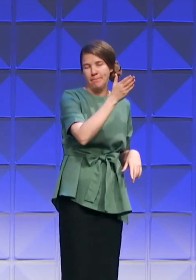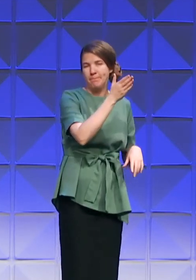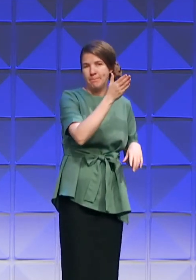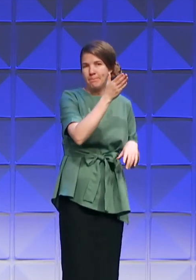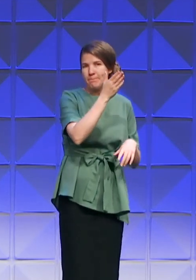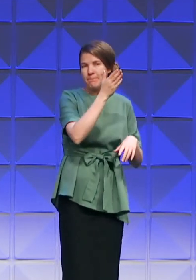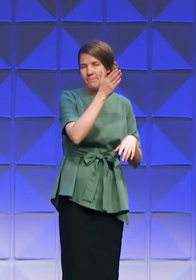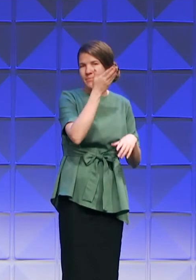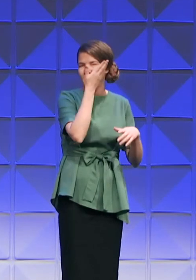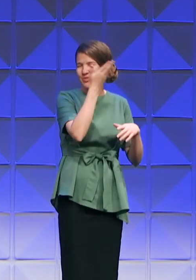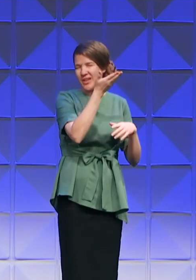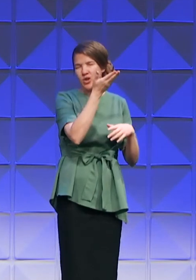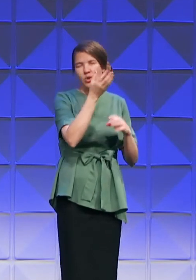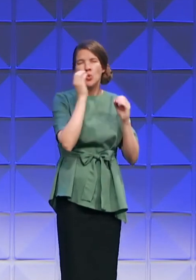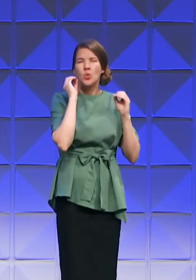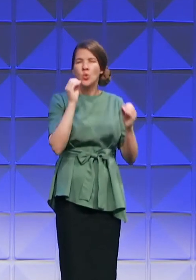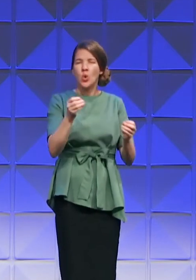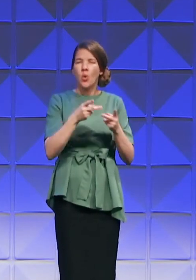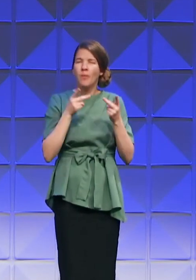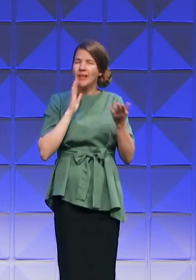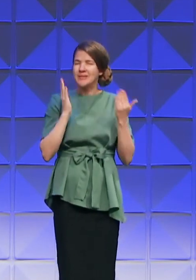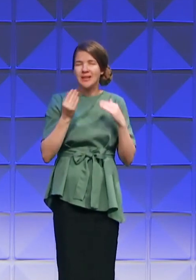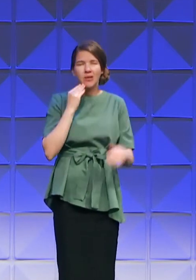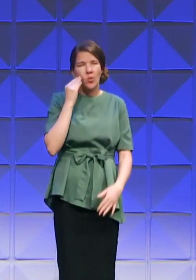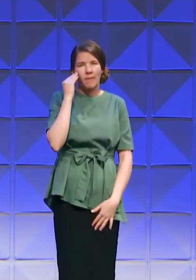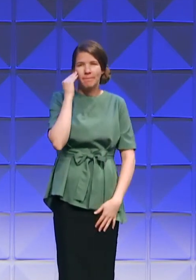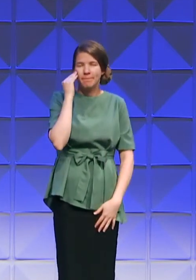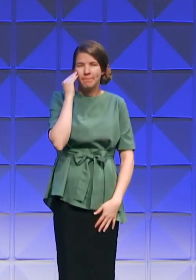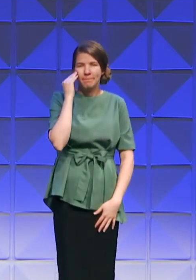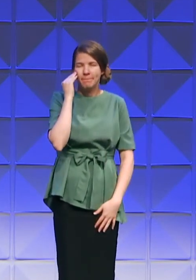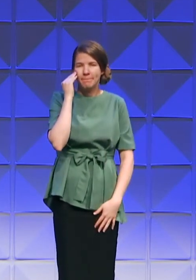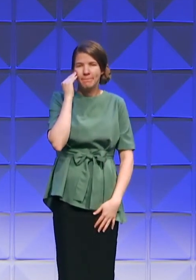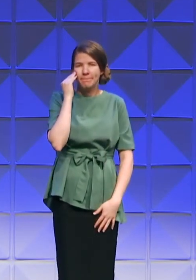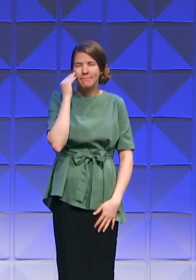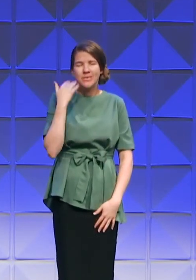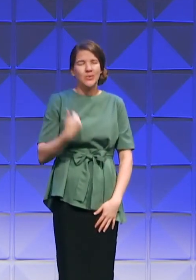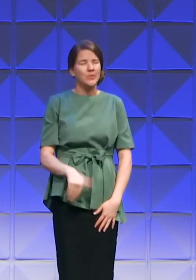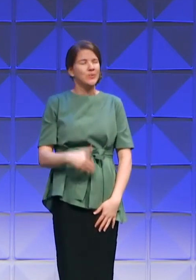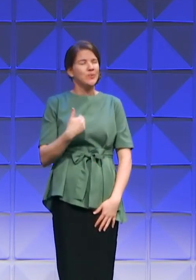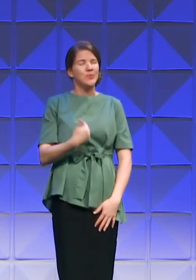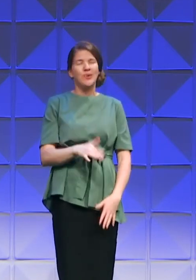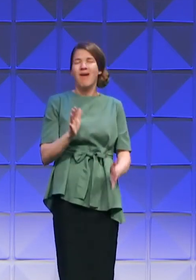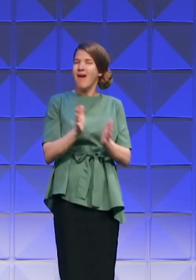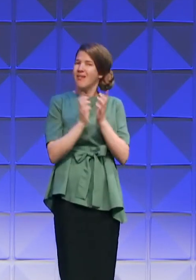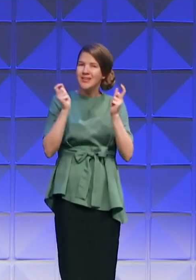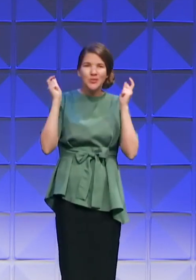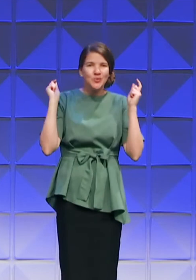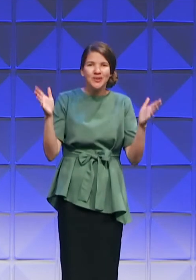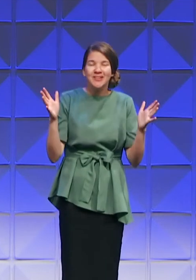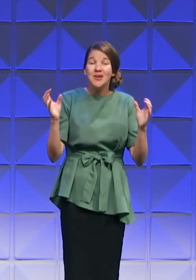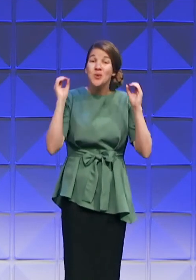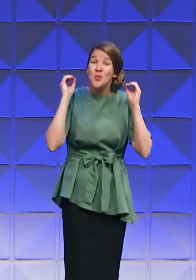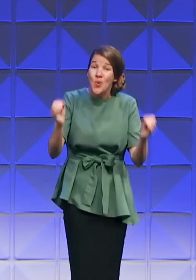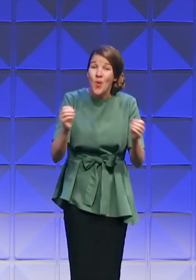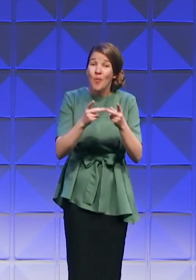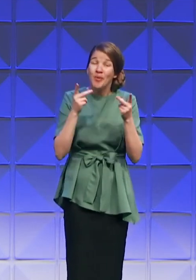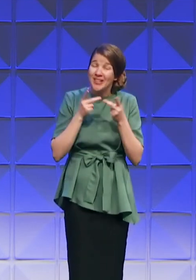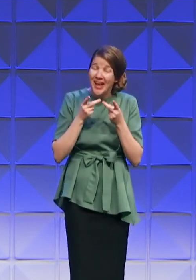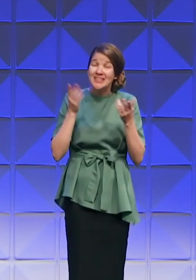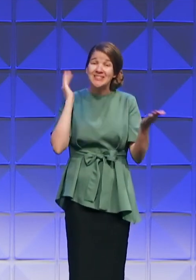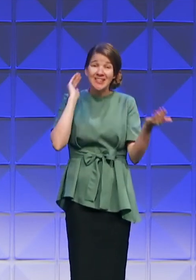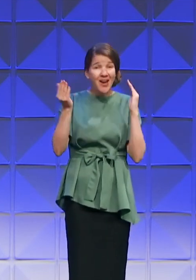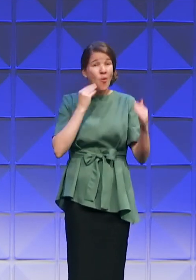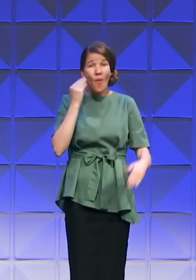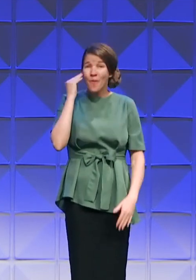There's no place like home. Oh, hallelujah. There's no place